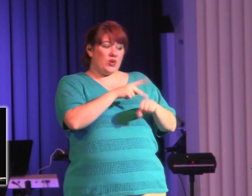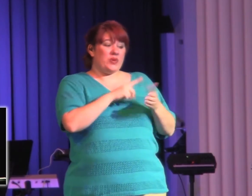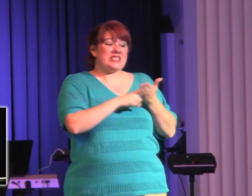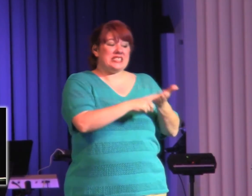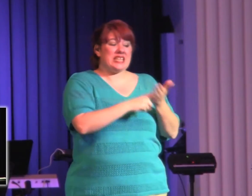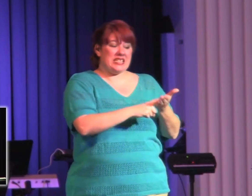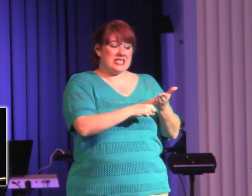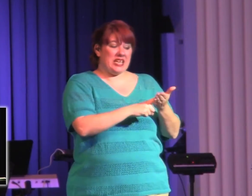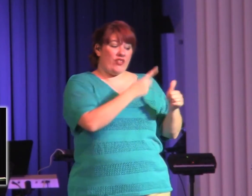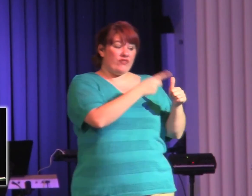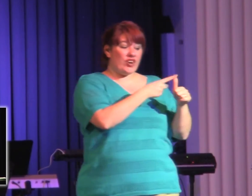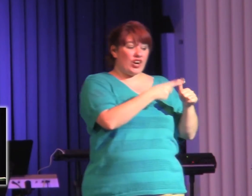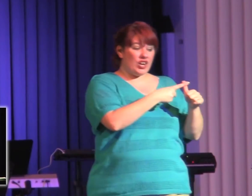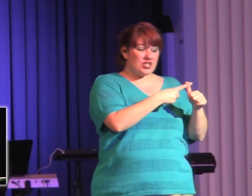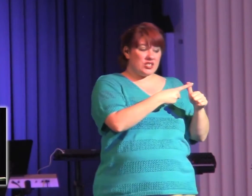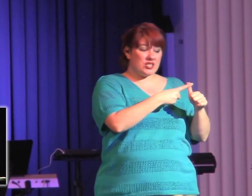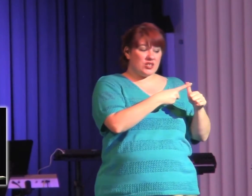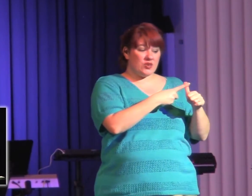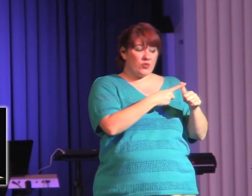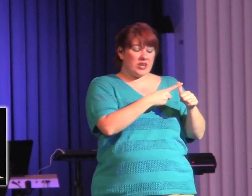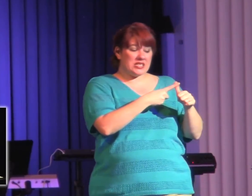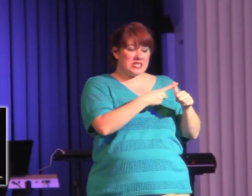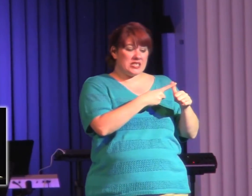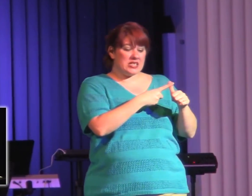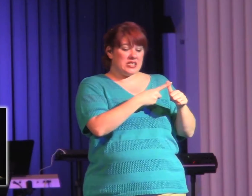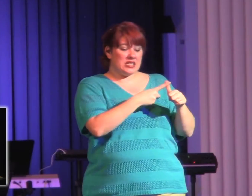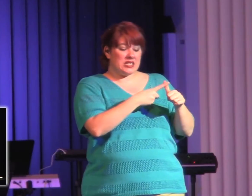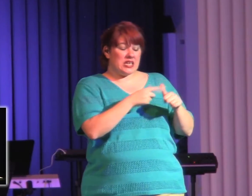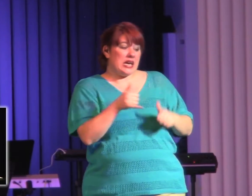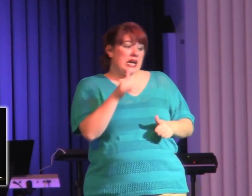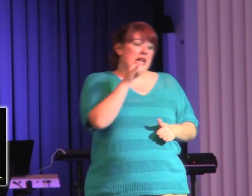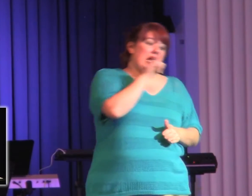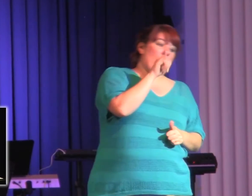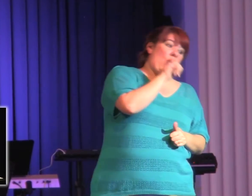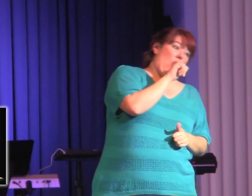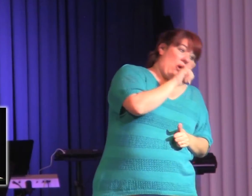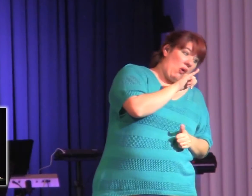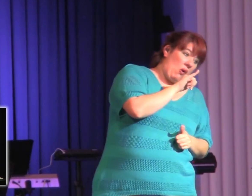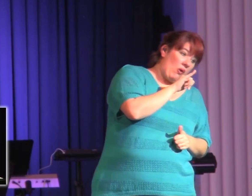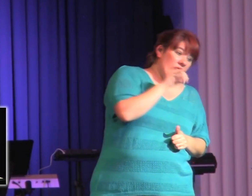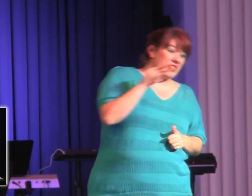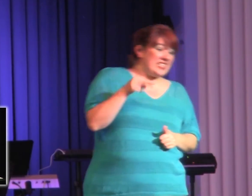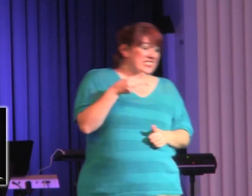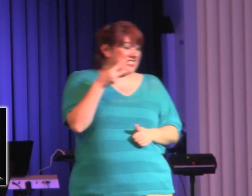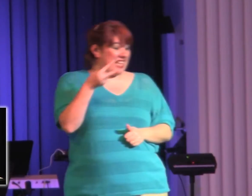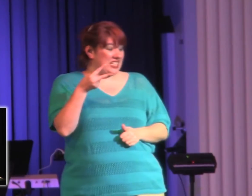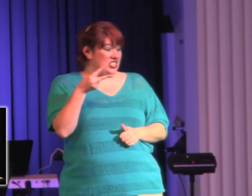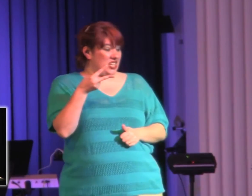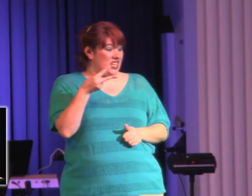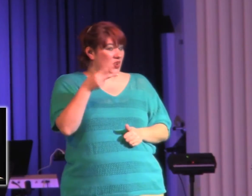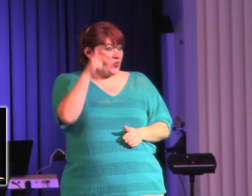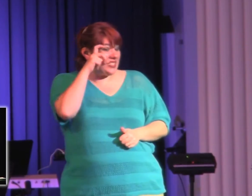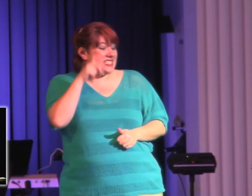immorality. Now, of course, we don't have problems with either one of those. Mardi Gras! No, I'm kidding.